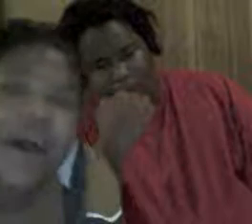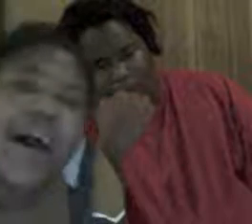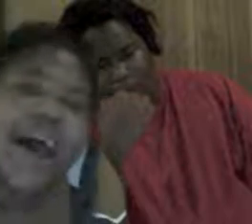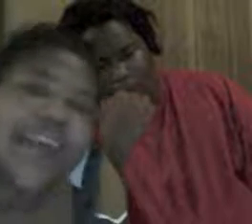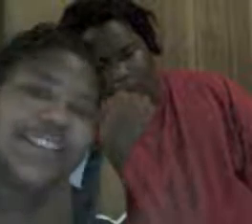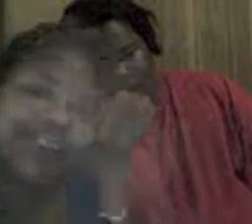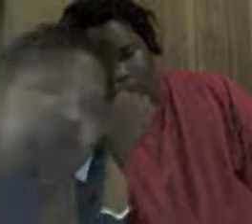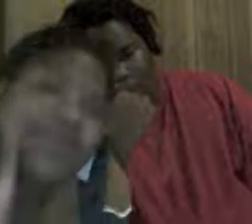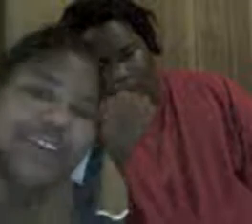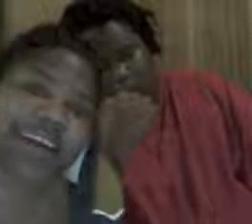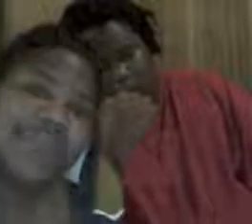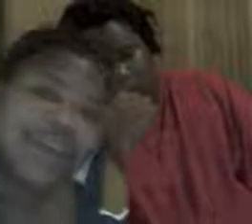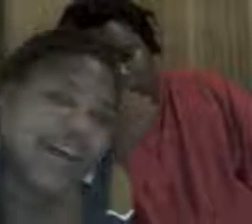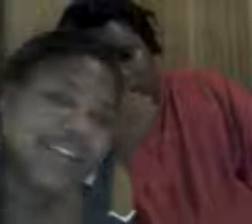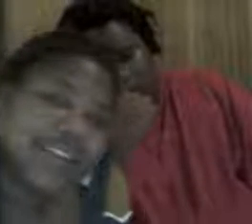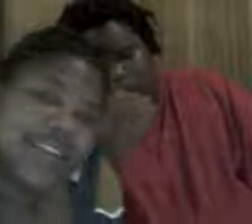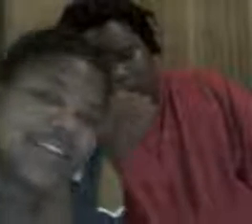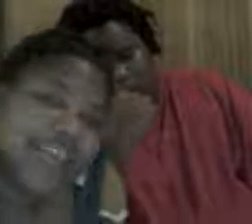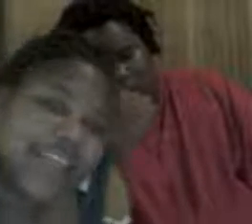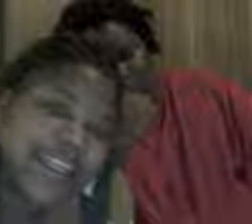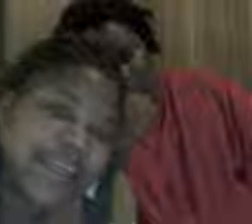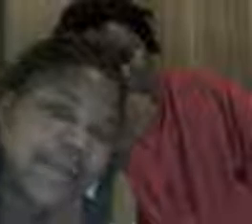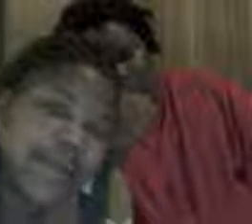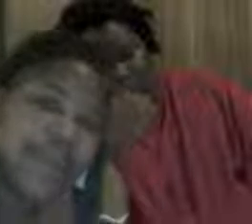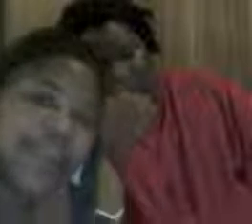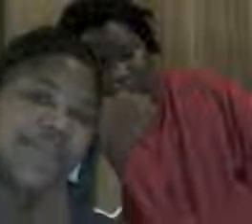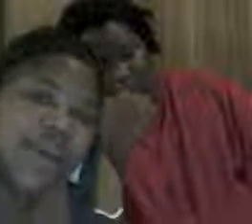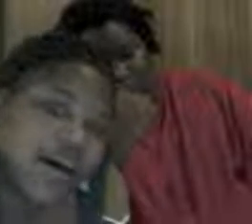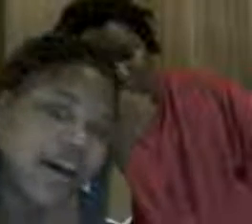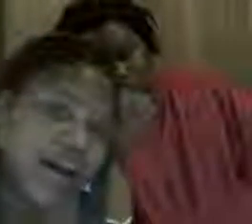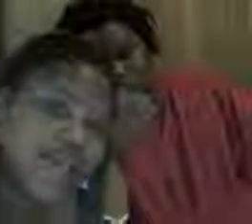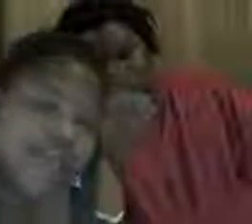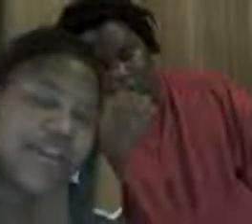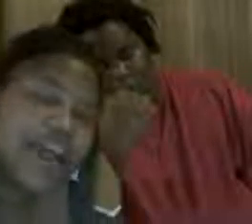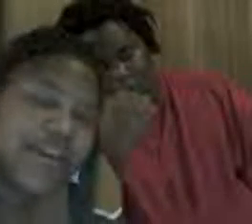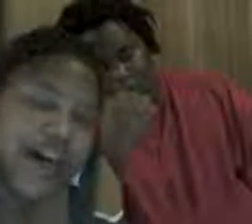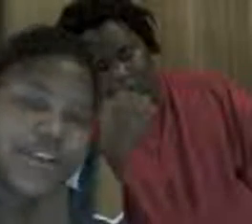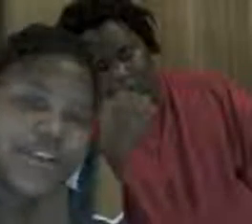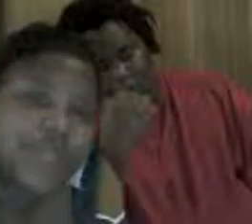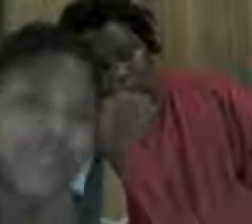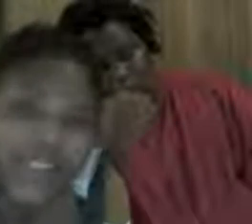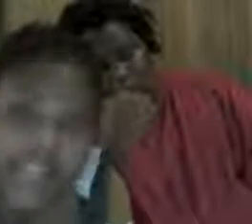Hey YouTube, it's your girl Tasha, checking in for my daily vlog, wondering how you guys are doing today,